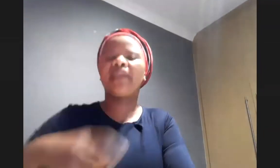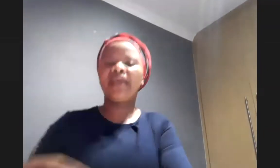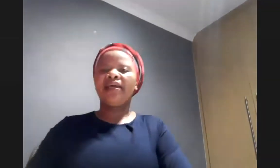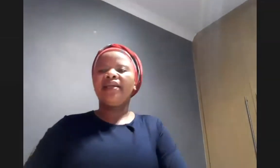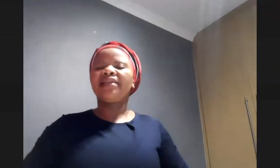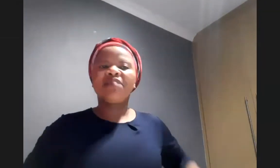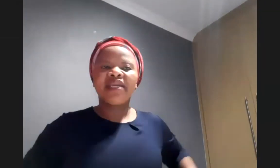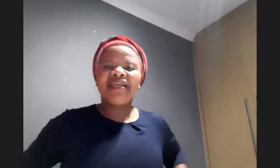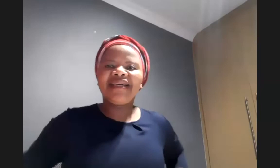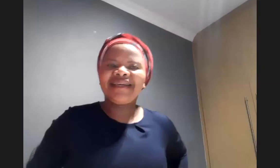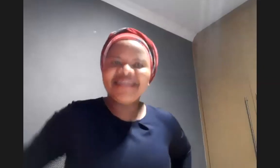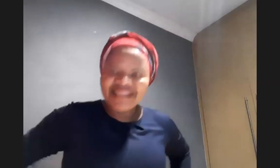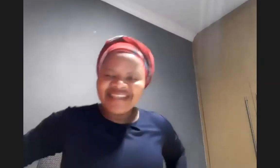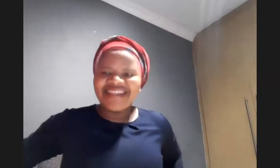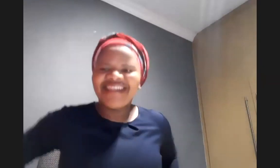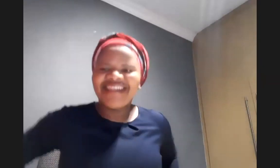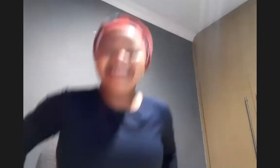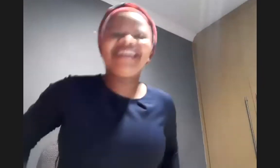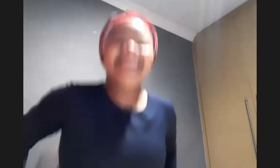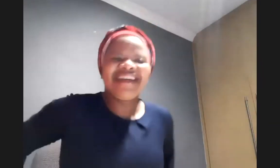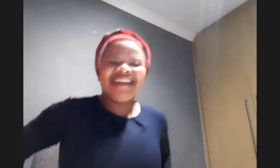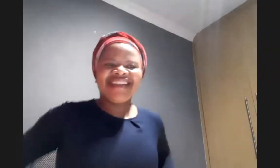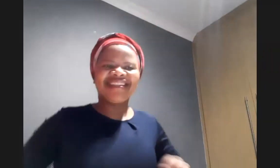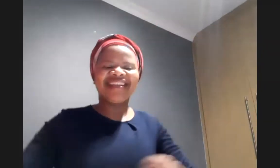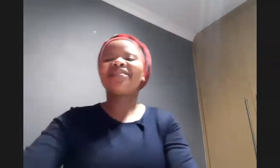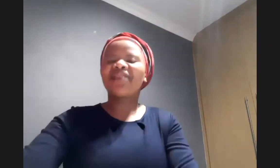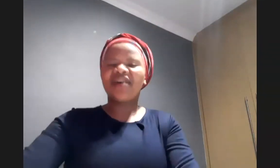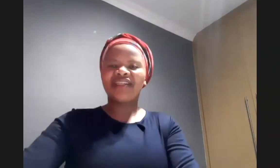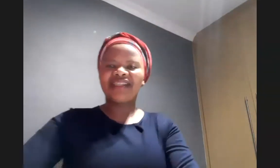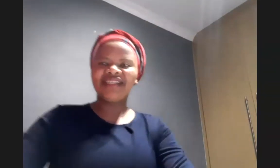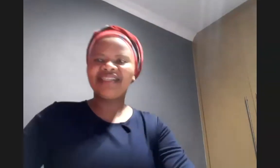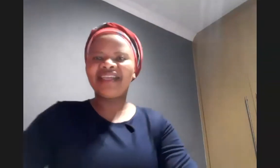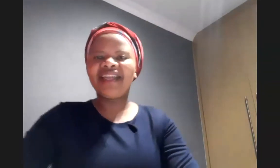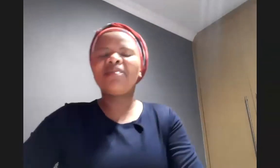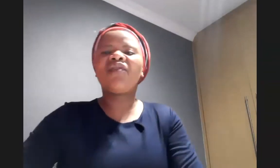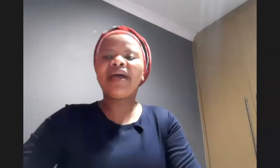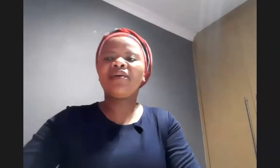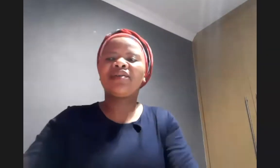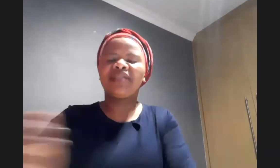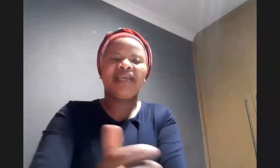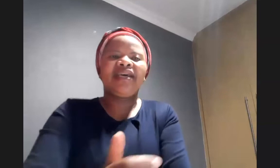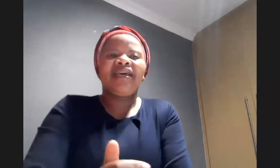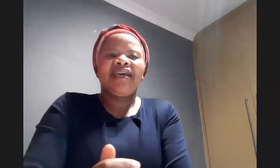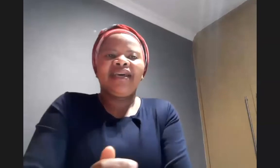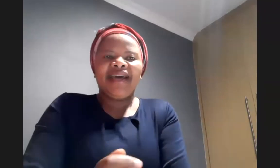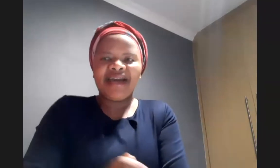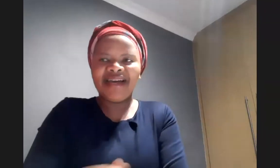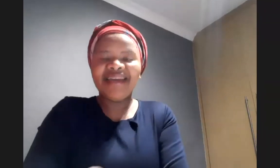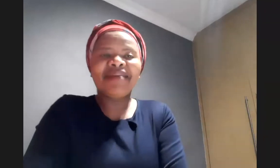let me greet the saints of god in the name of my lord and my